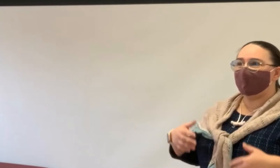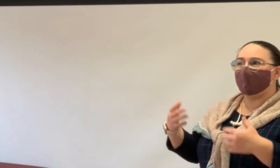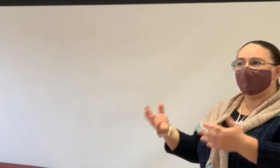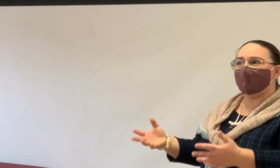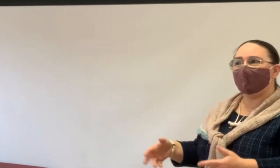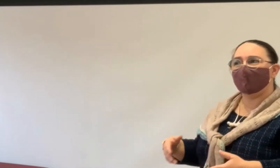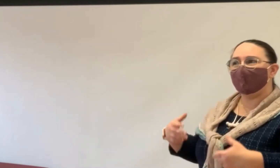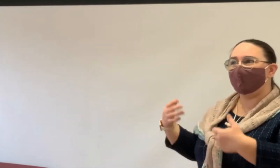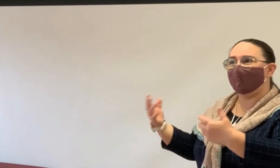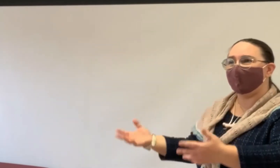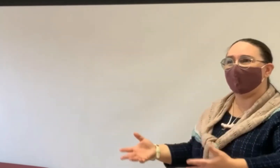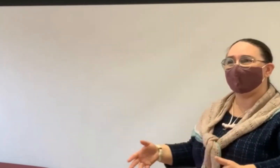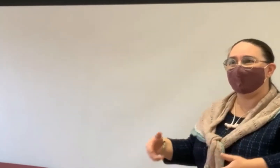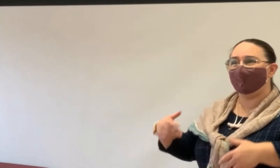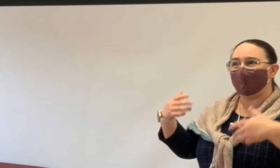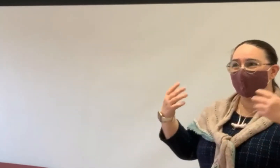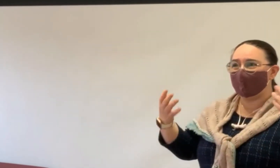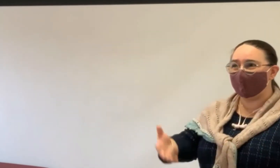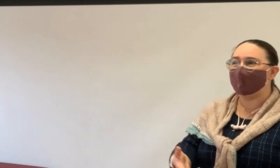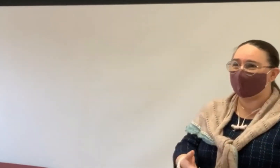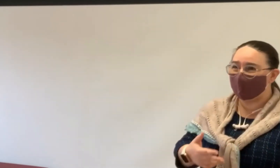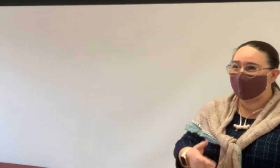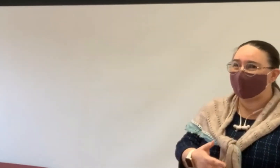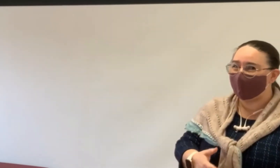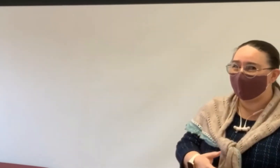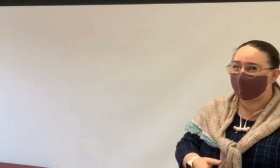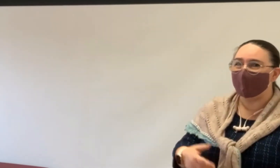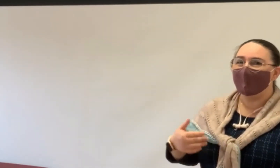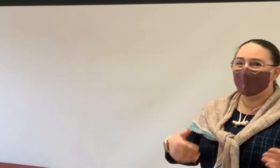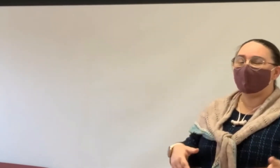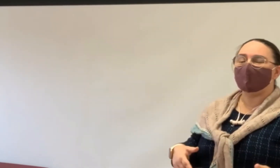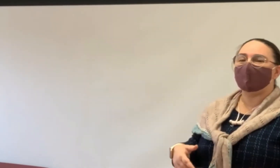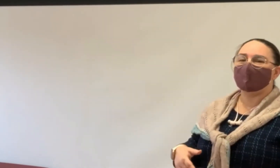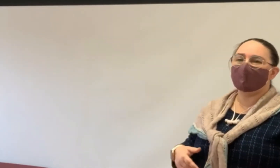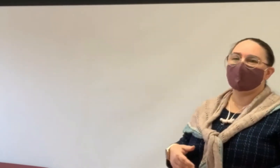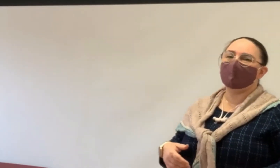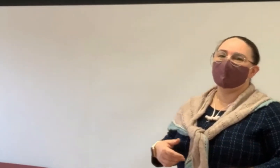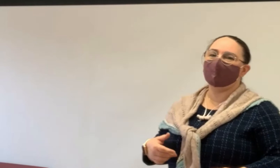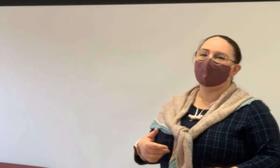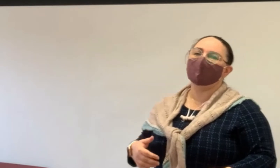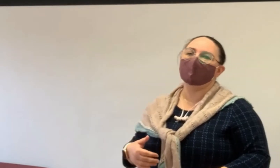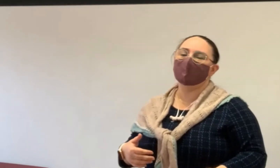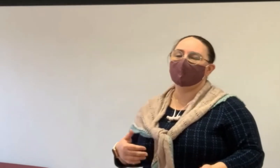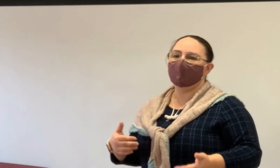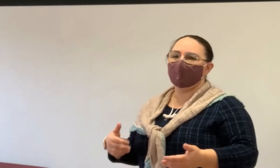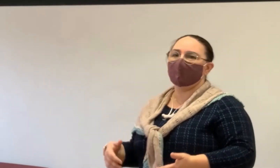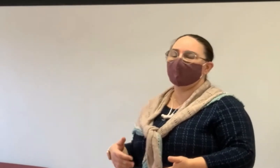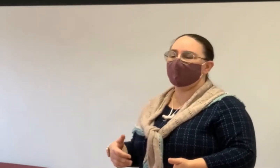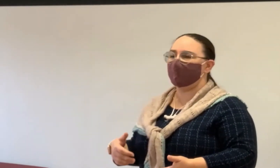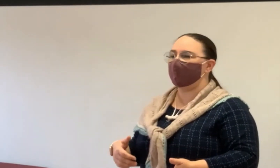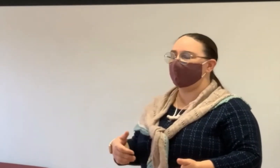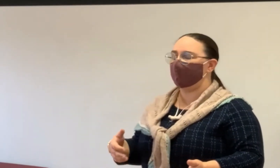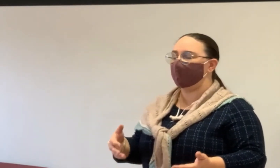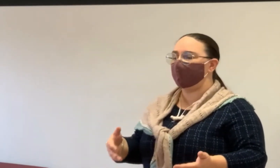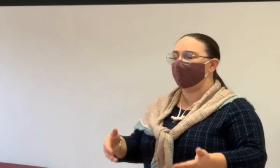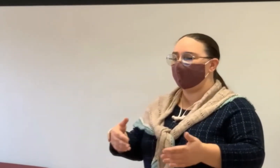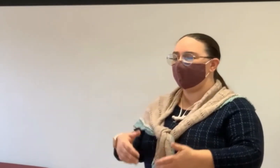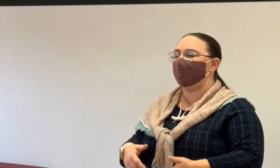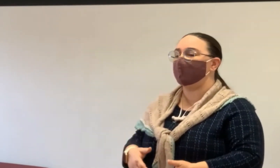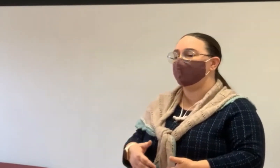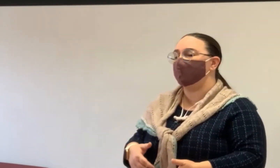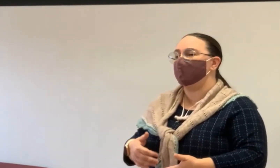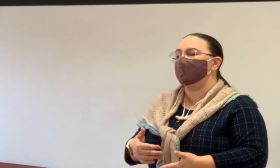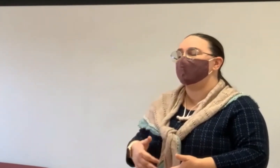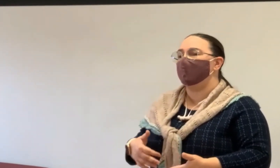Just like when you go to the store, you go to get gas and every, all the prices you're paying are higher. Well, that's the same if you were to look at selling or look at the